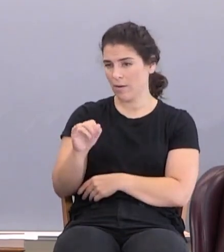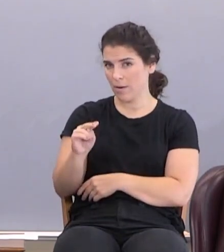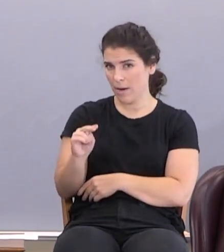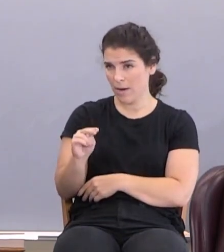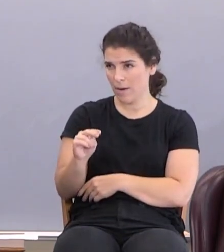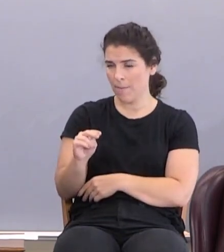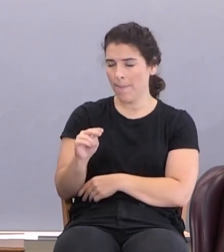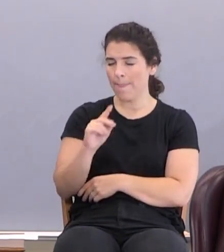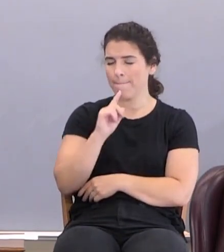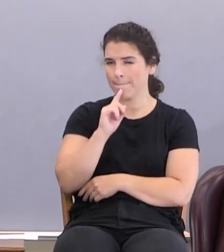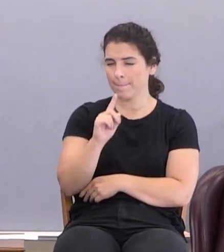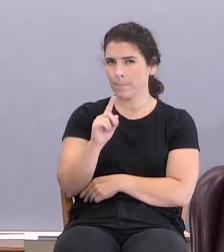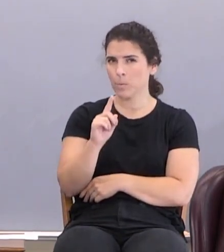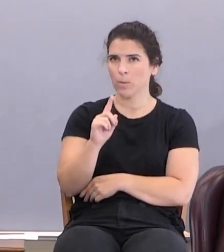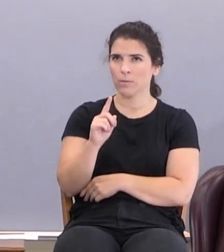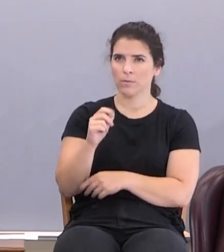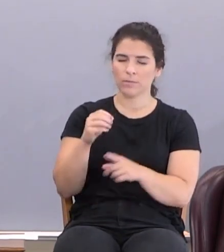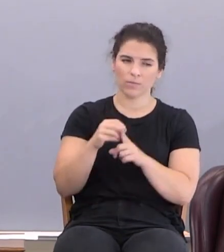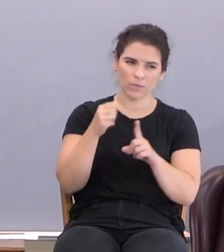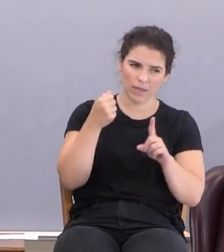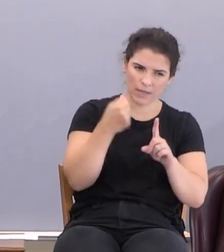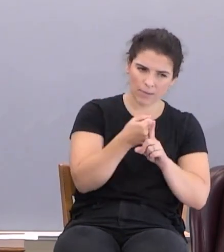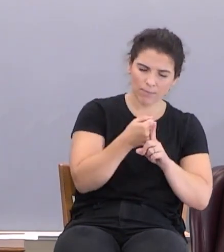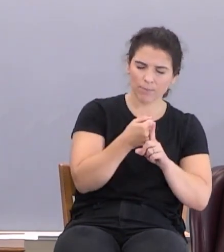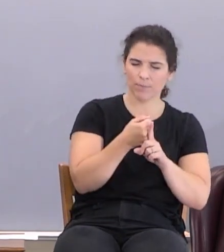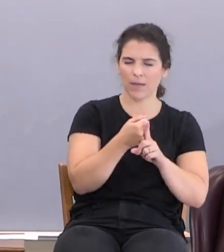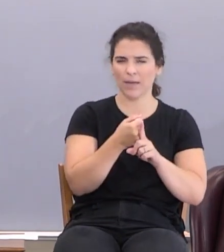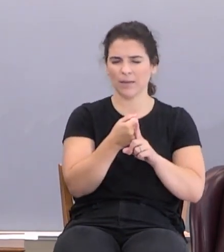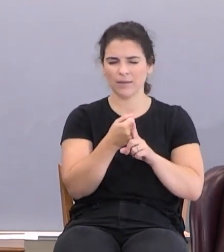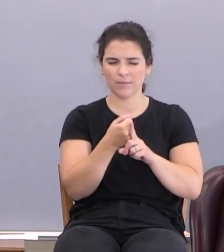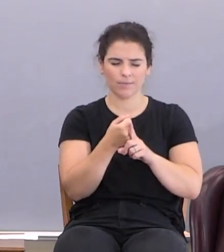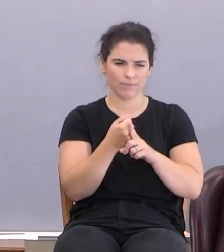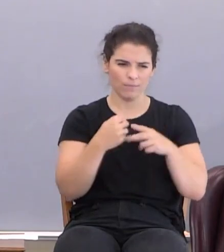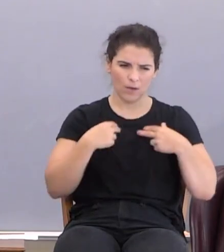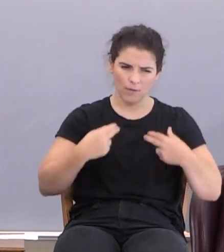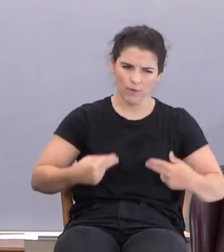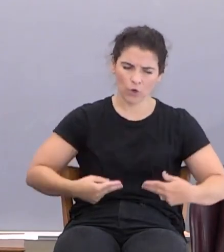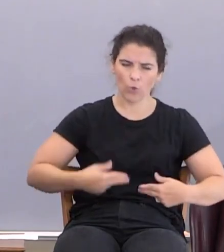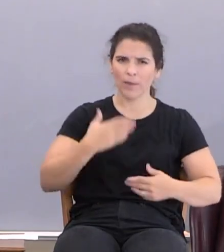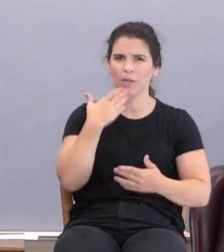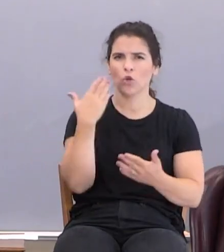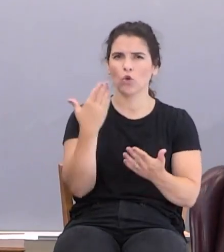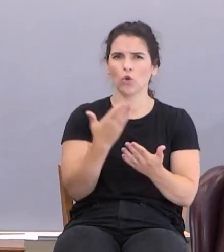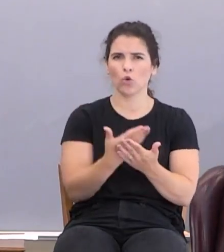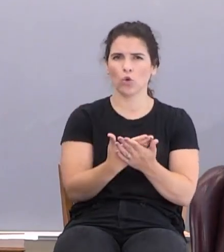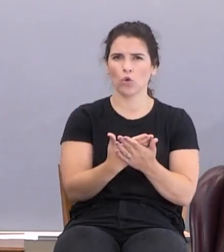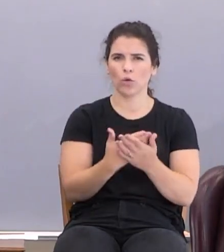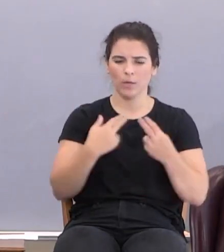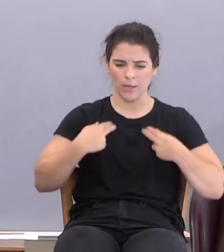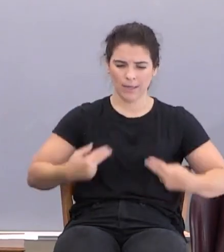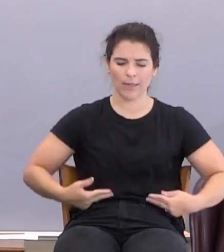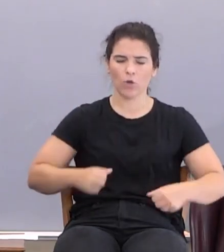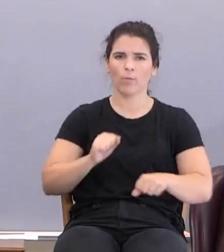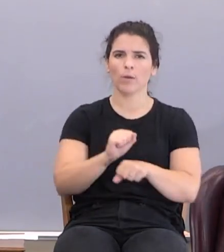impact and the pomp of human good, human works.